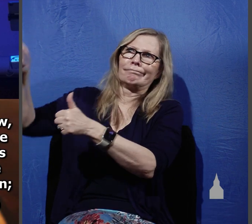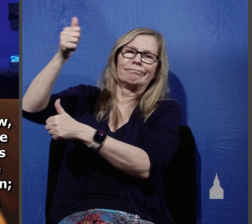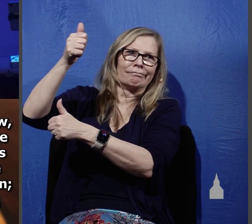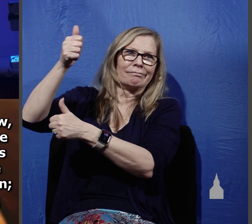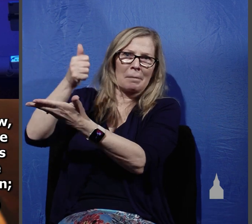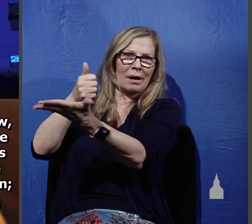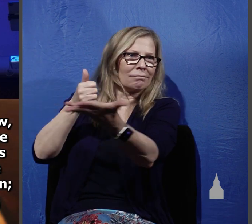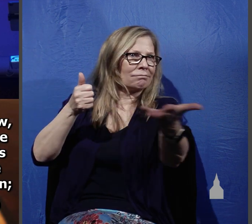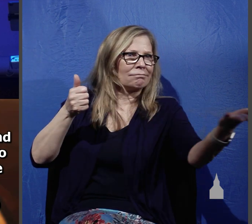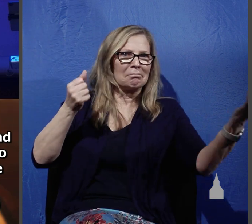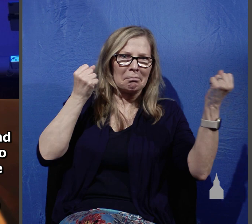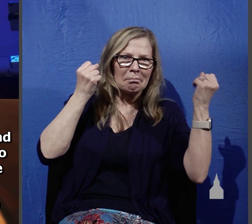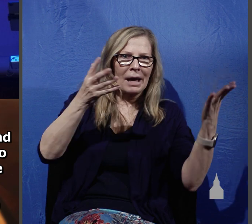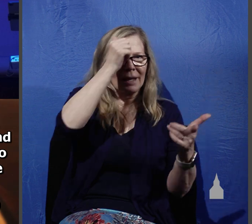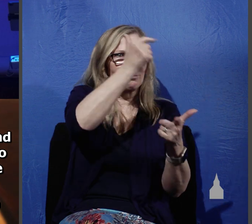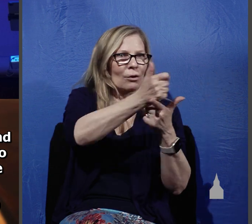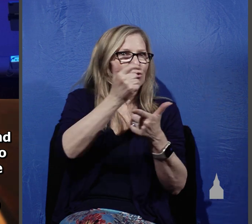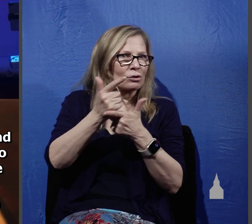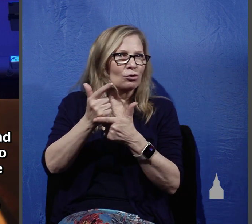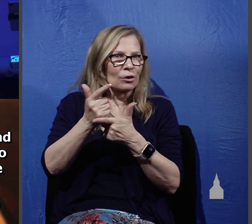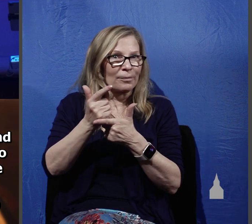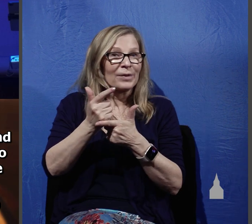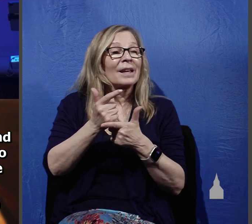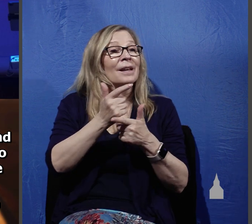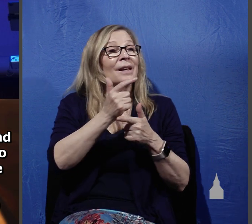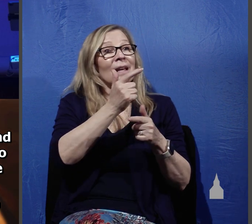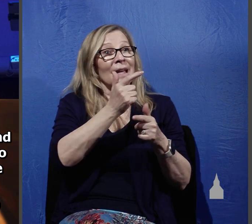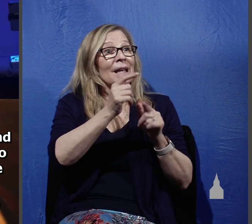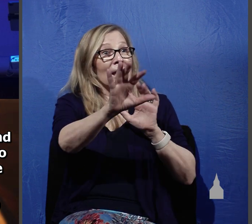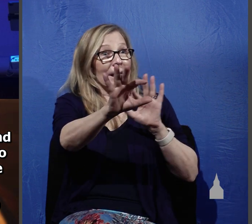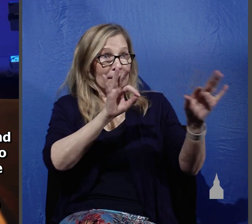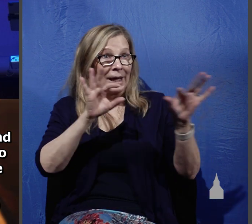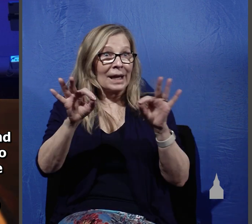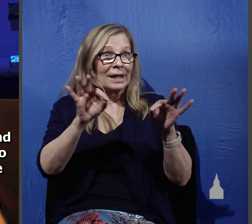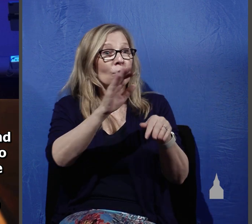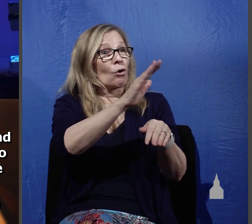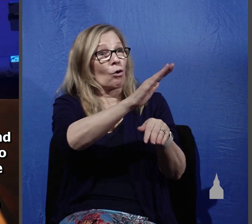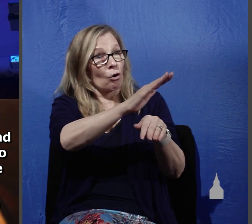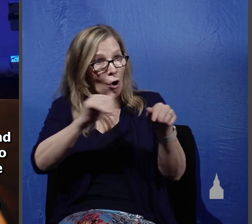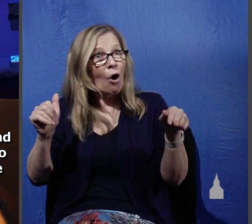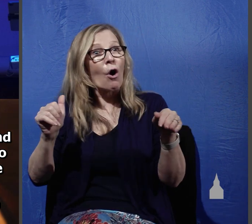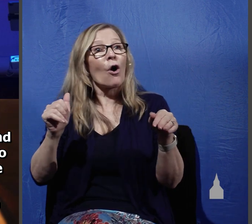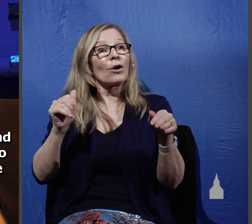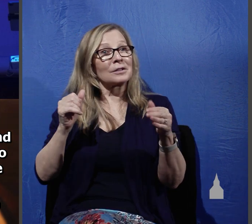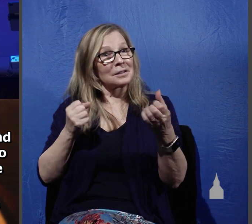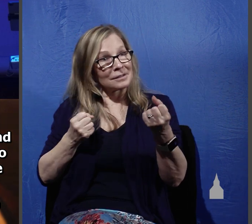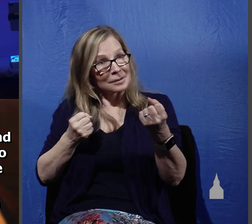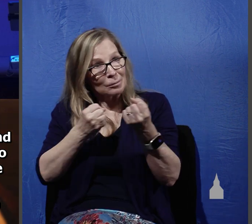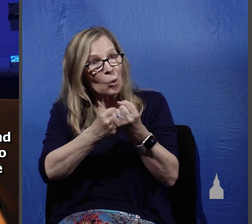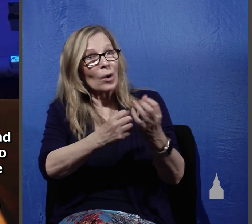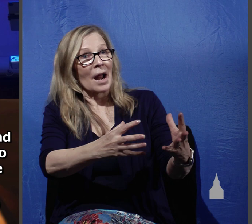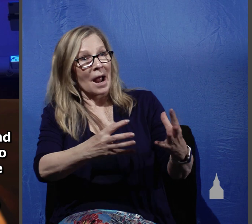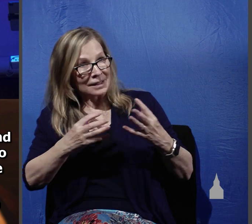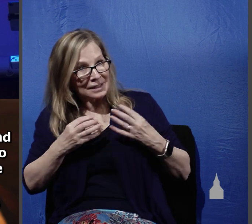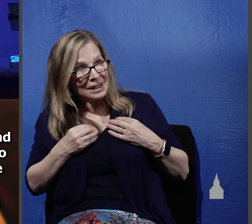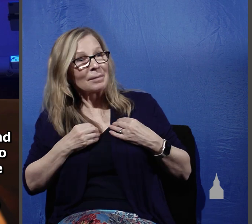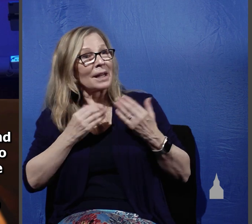and these whom he predestined he also called and these whom he called he also justified and these whom he justified he also glorified